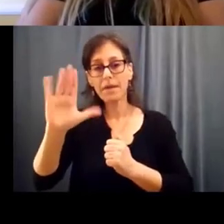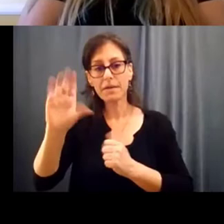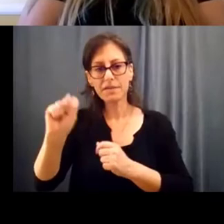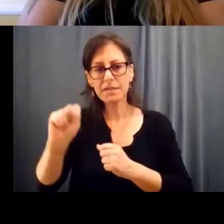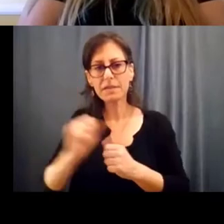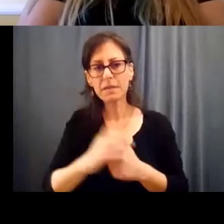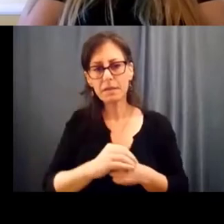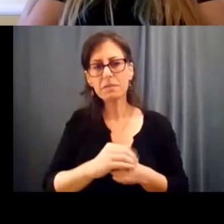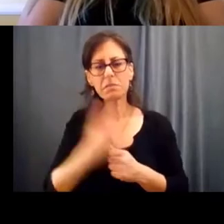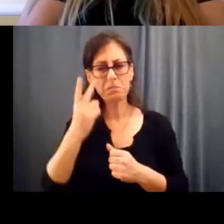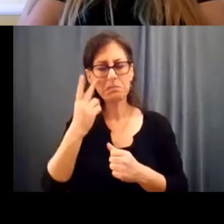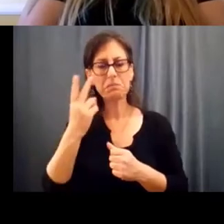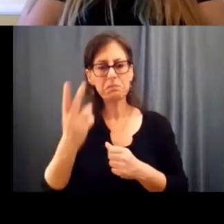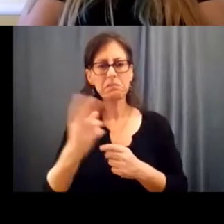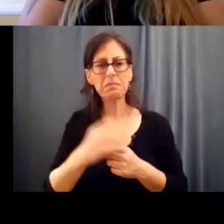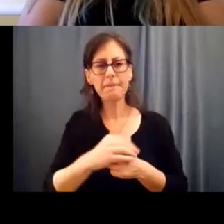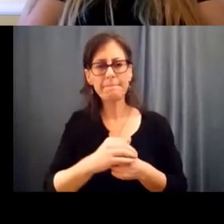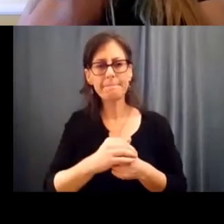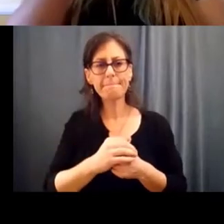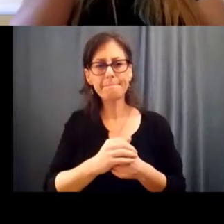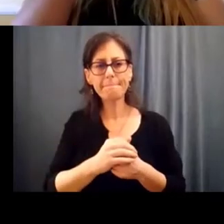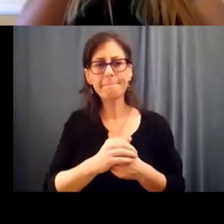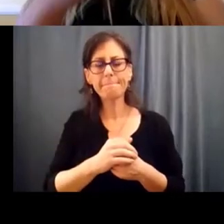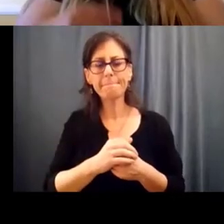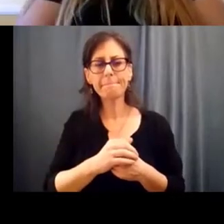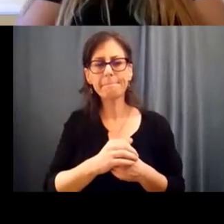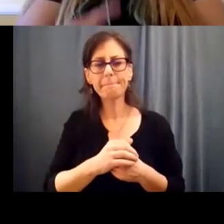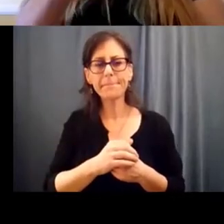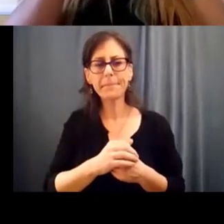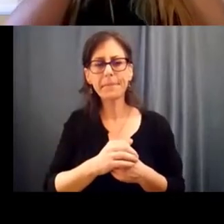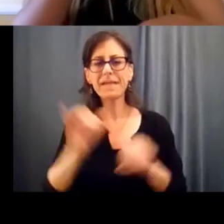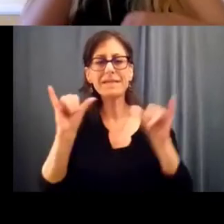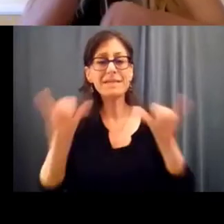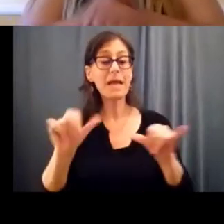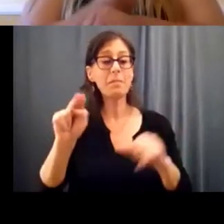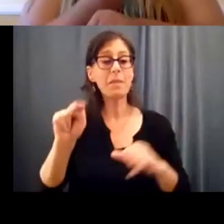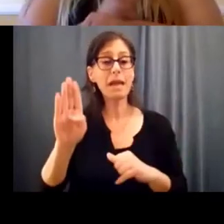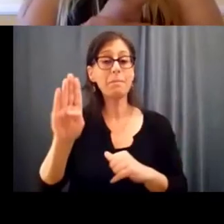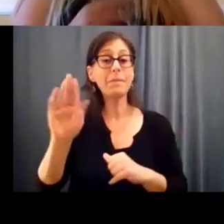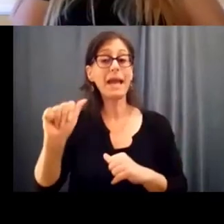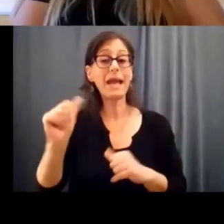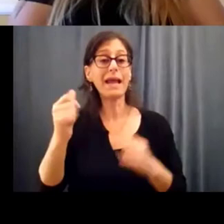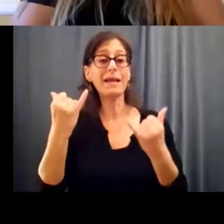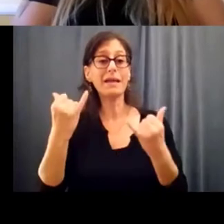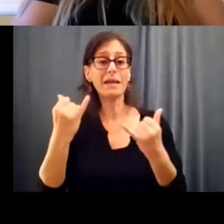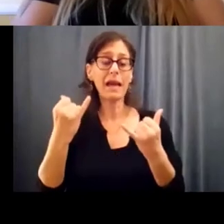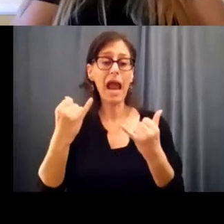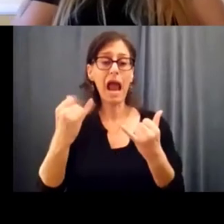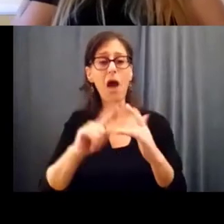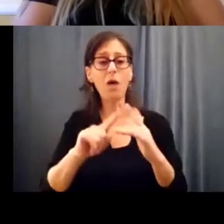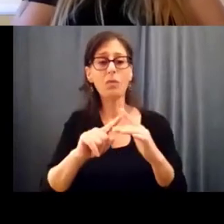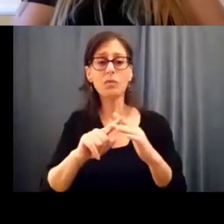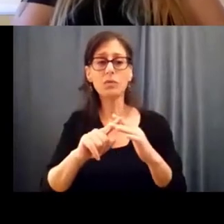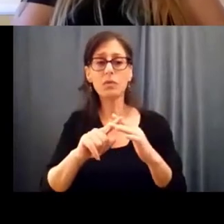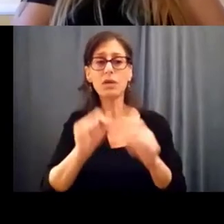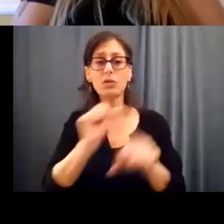don't see that happening. You know, just like the NBA is now partnering with the